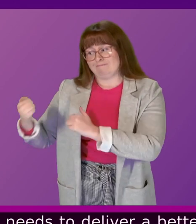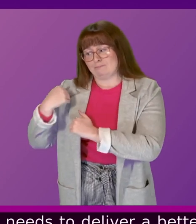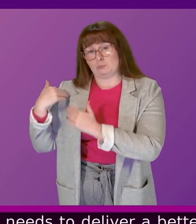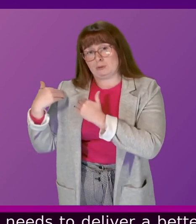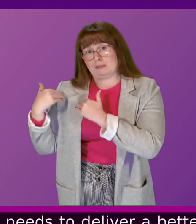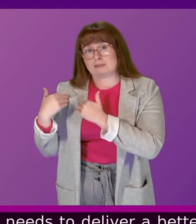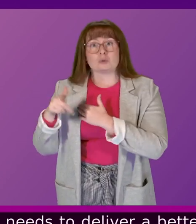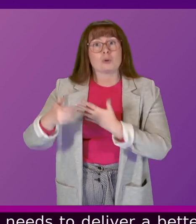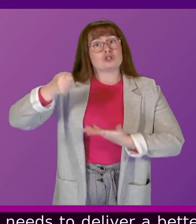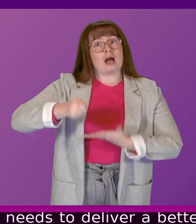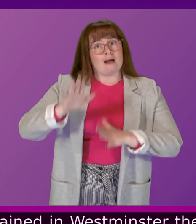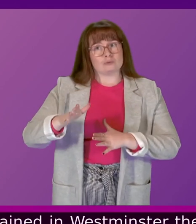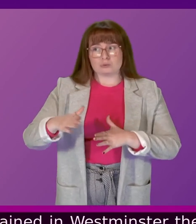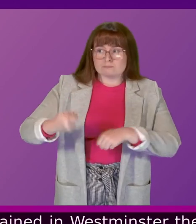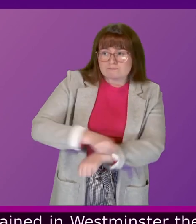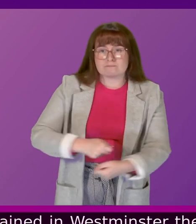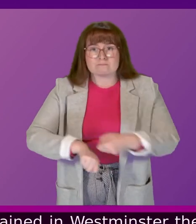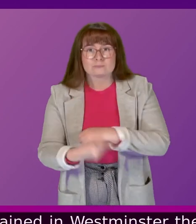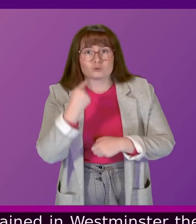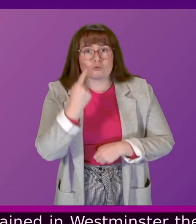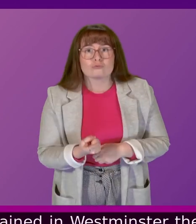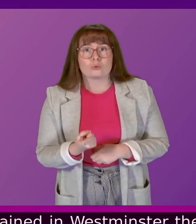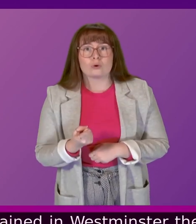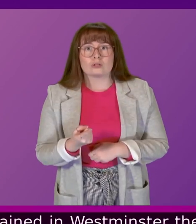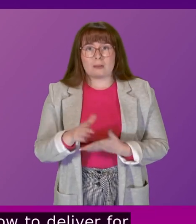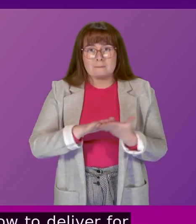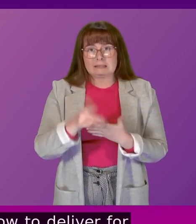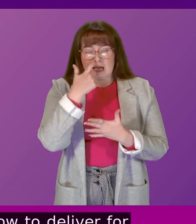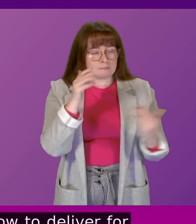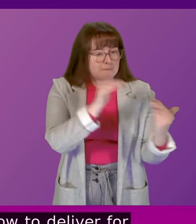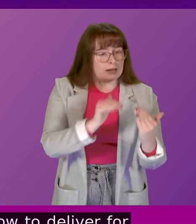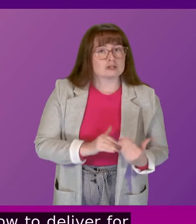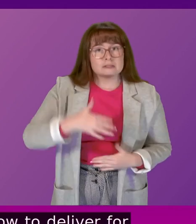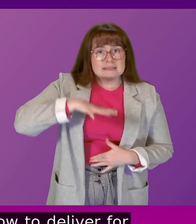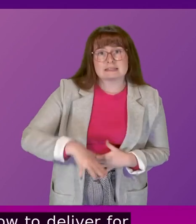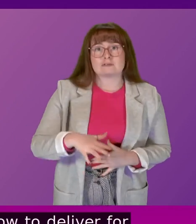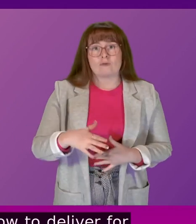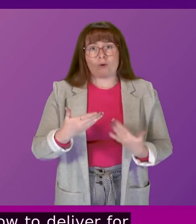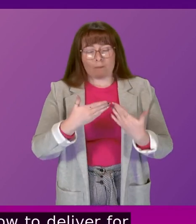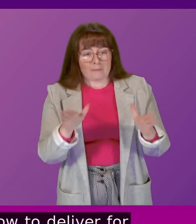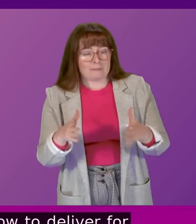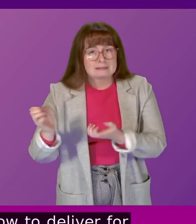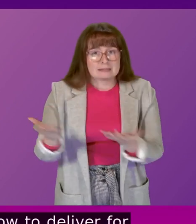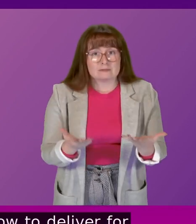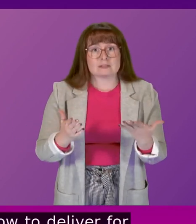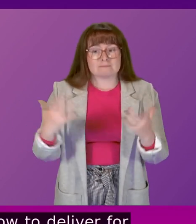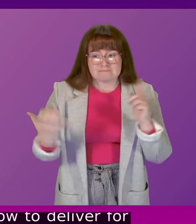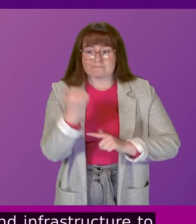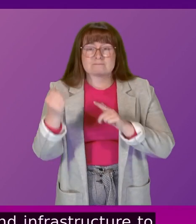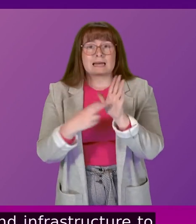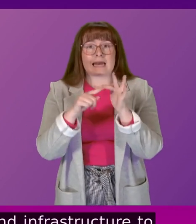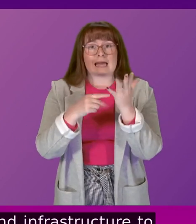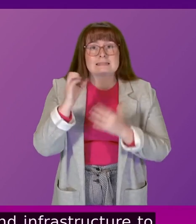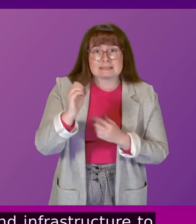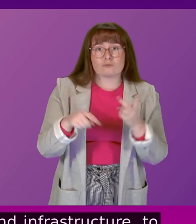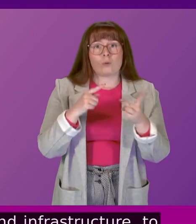tomorrow to deliver for investment in public services and infrastructure, to prioritise net zero in tackling fuel and security